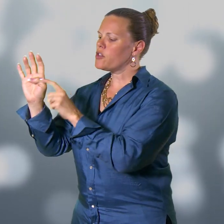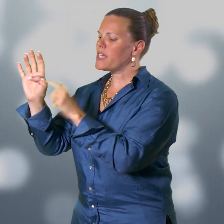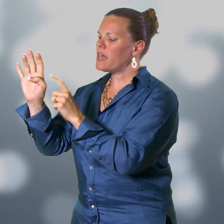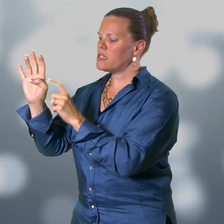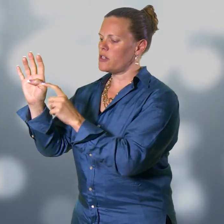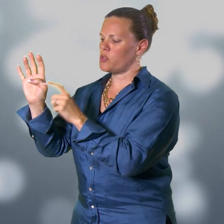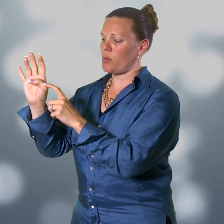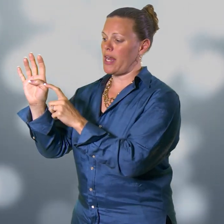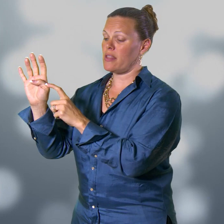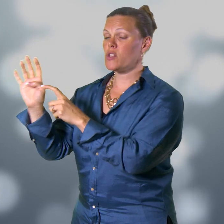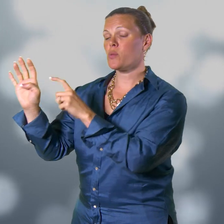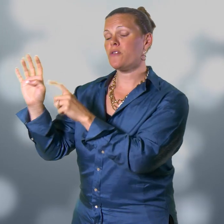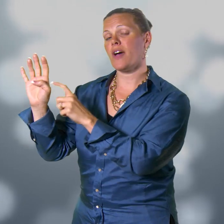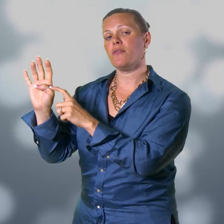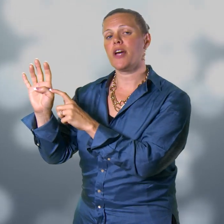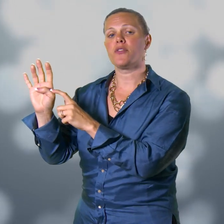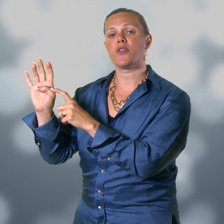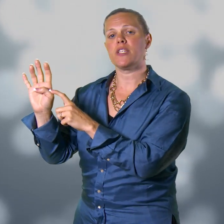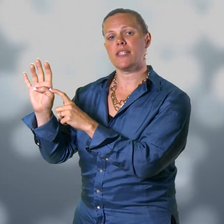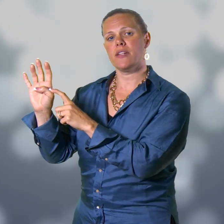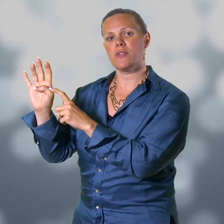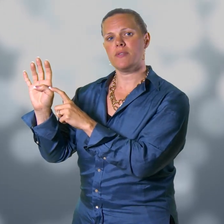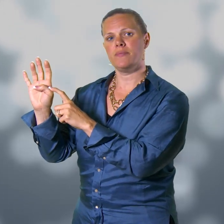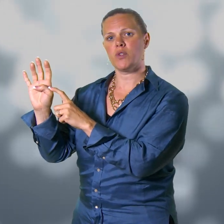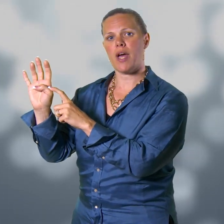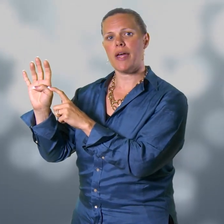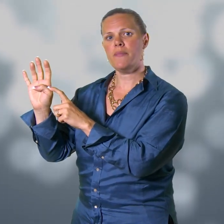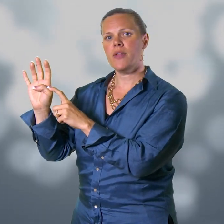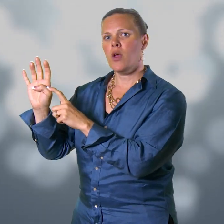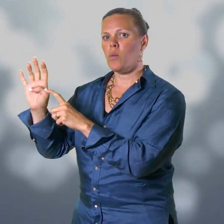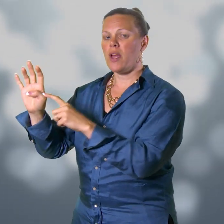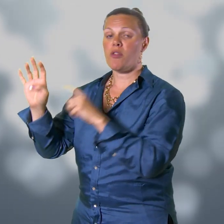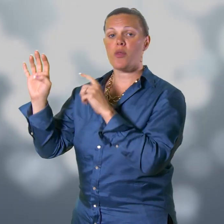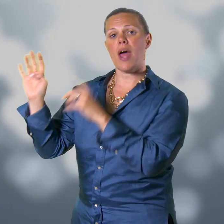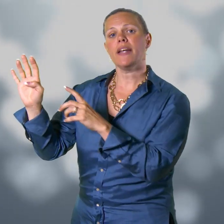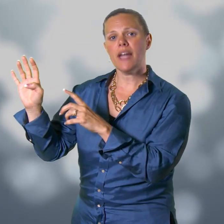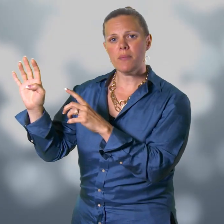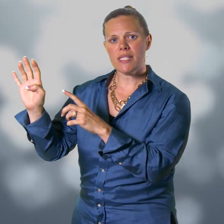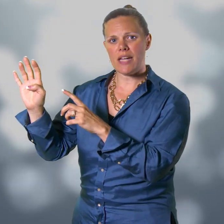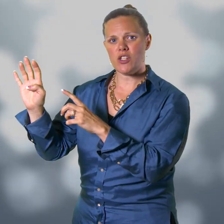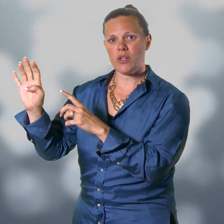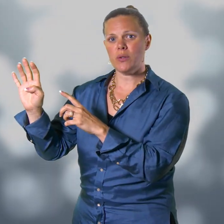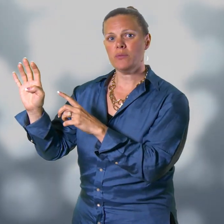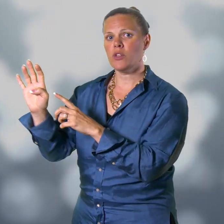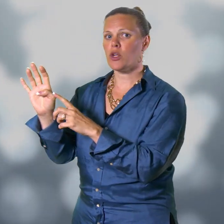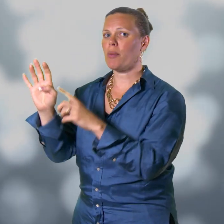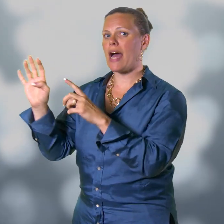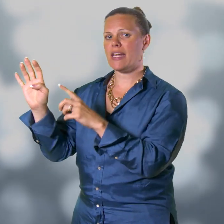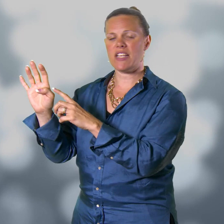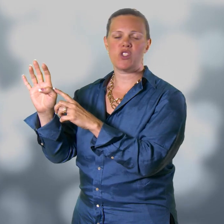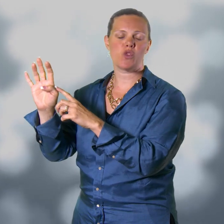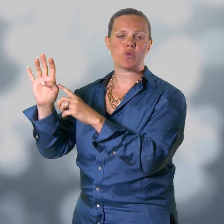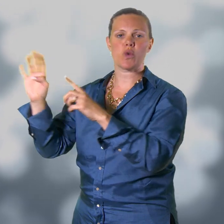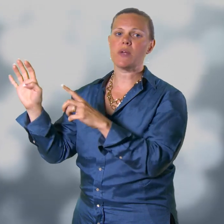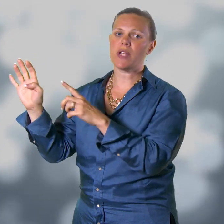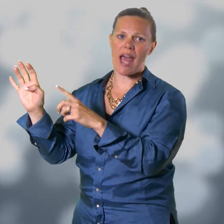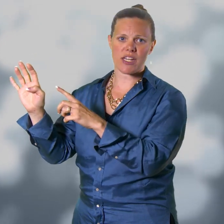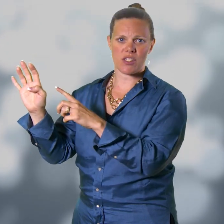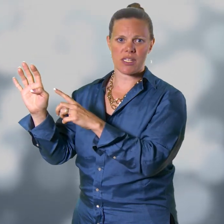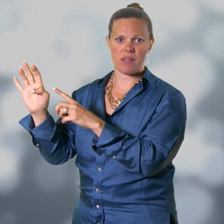your downstairs brain, this is where fight, flight, or freeze lives, okay? When threat comes at you, your body has three reactions it can